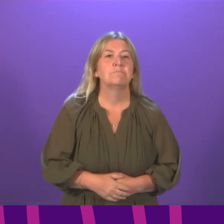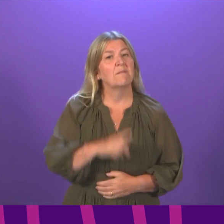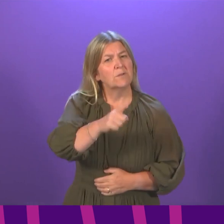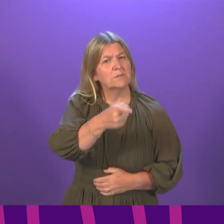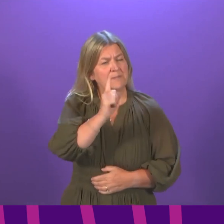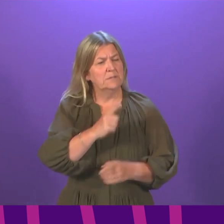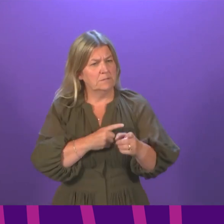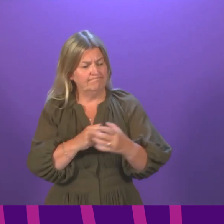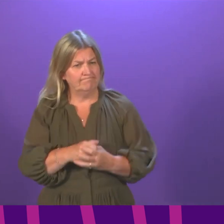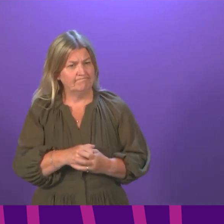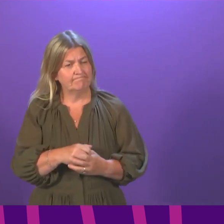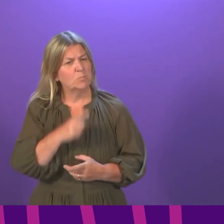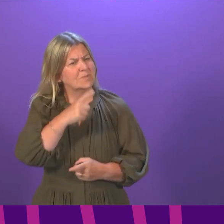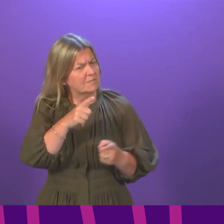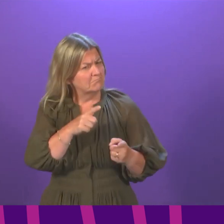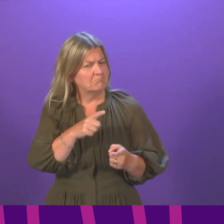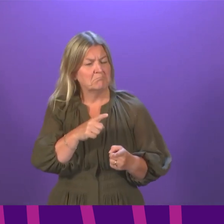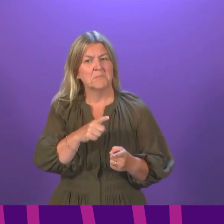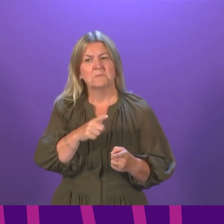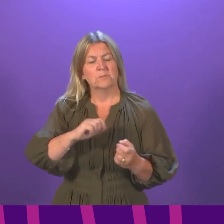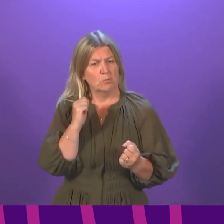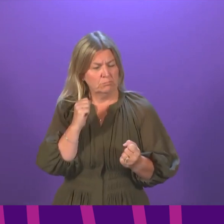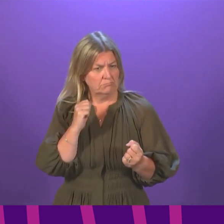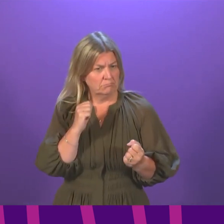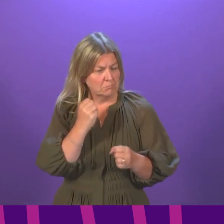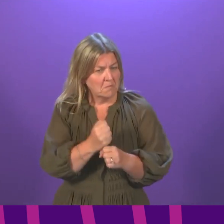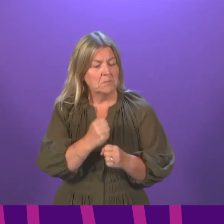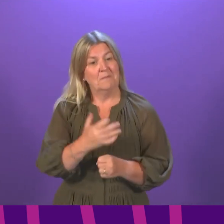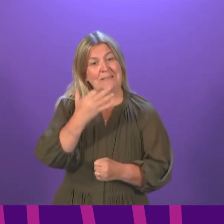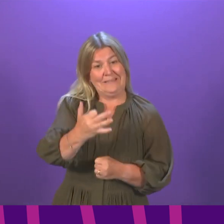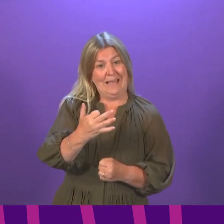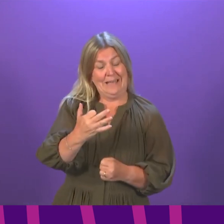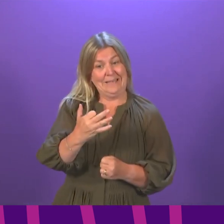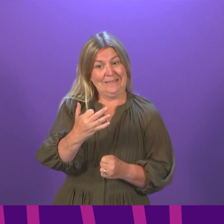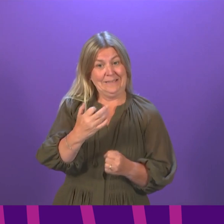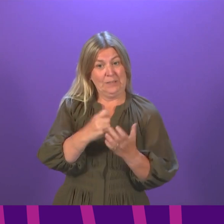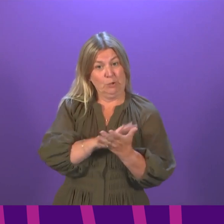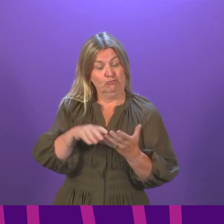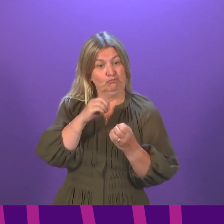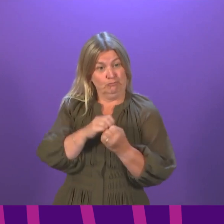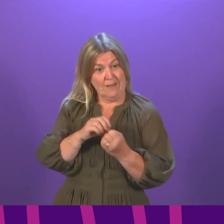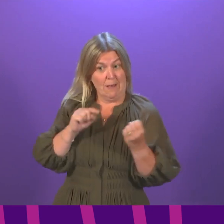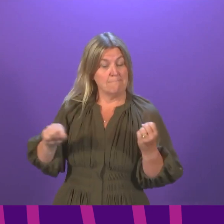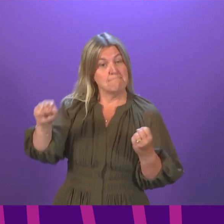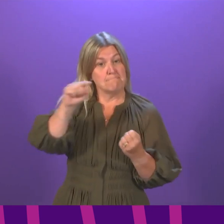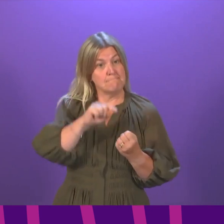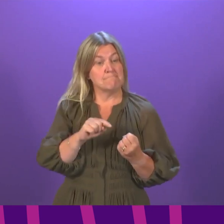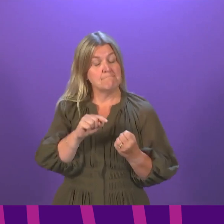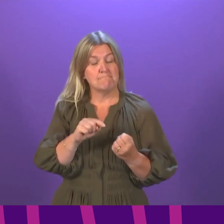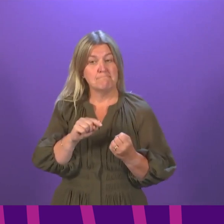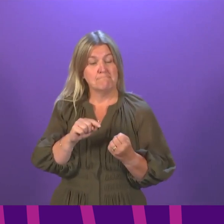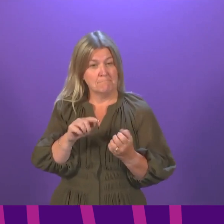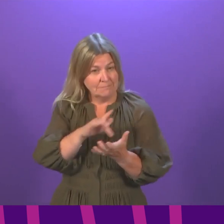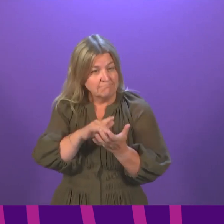Government is funding nine research projects into long COVID-19, which will help build the services that will be needed to deal with the implications of long